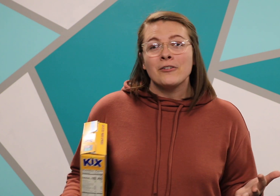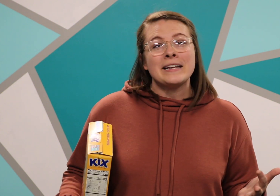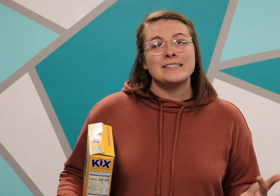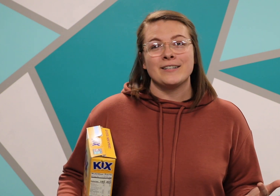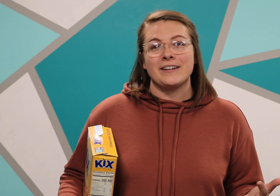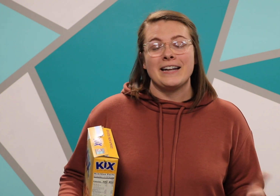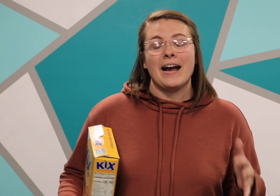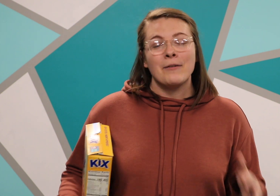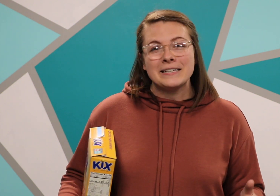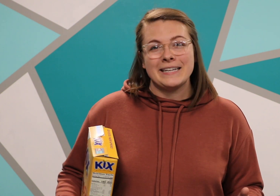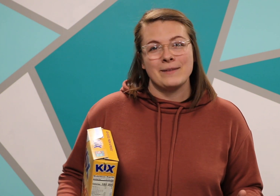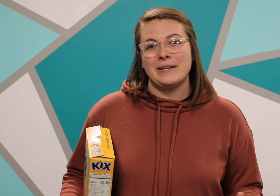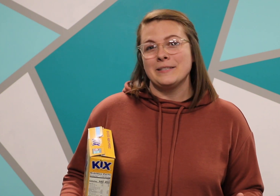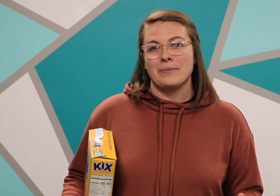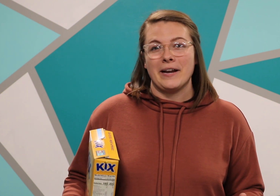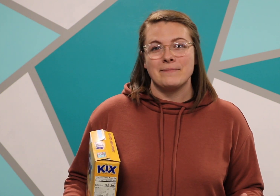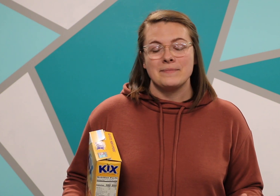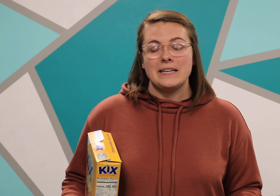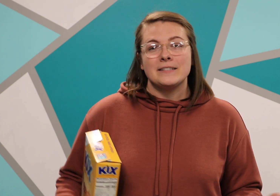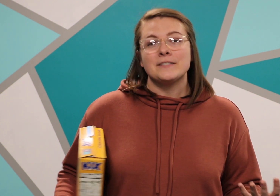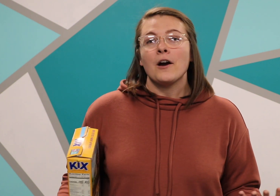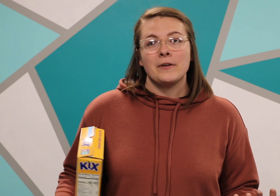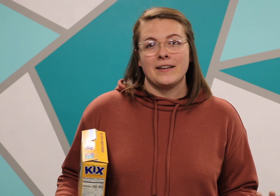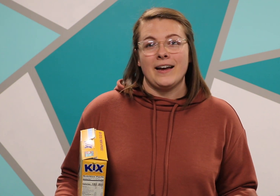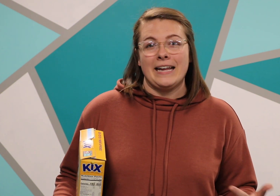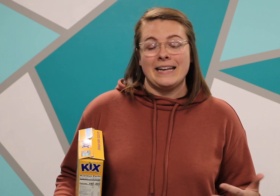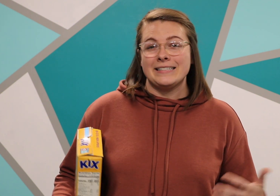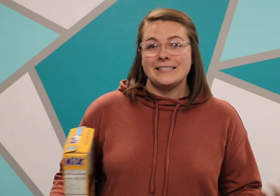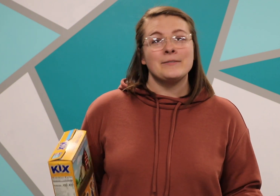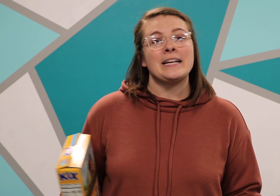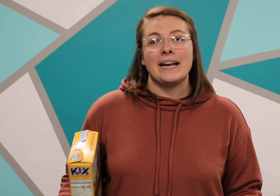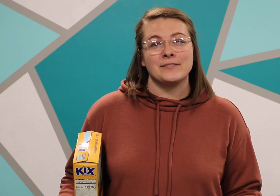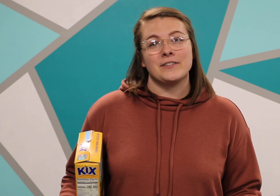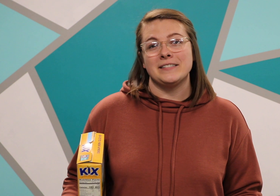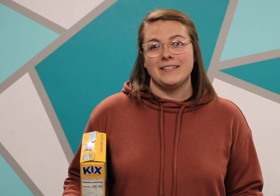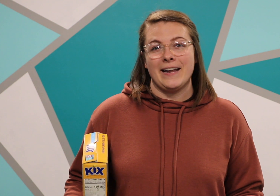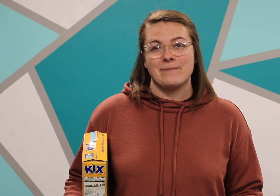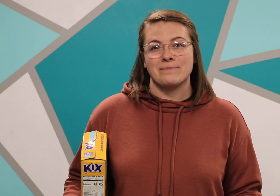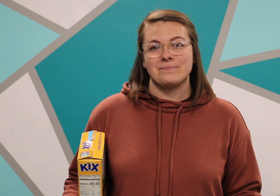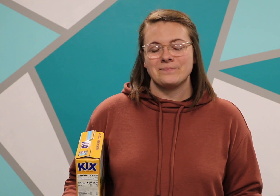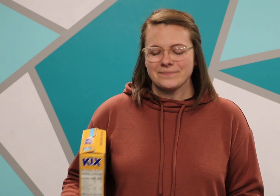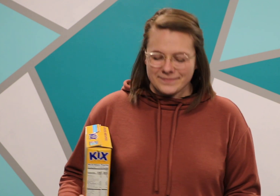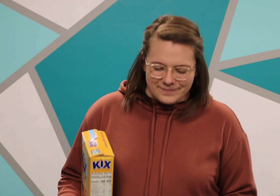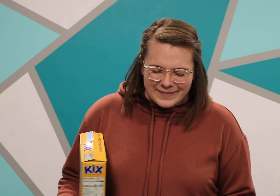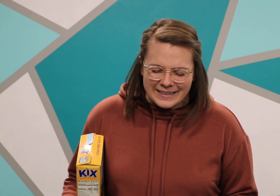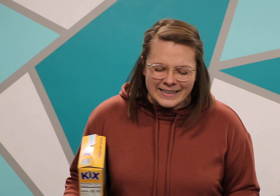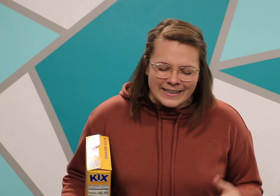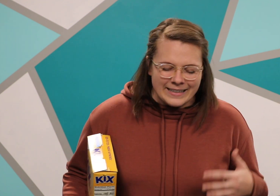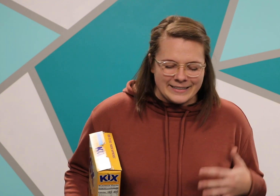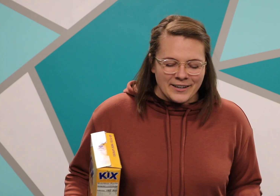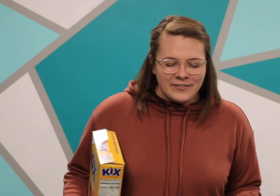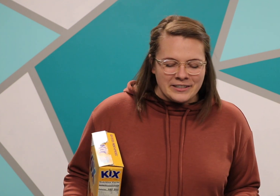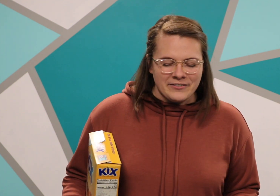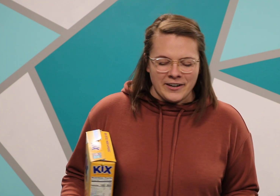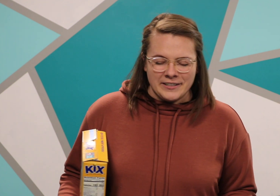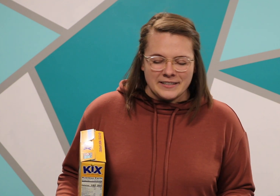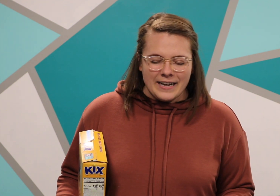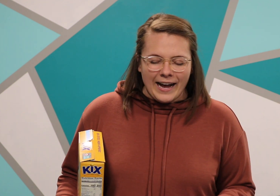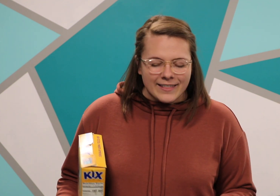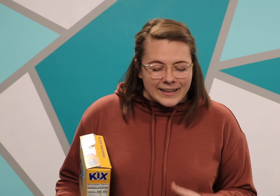we get started, I want to take a minute to pray, to talk with God and to see what he has for us today. Dear Heavenly Father, I thank